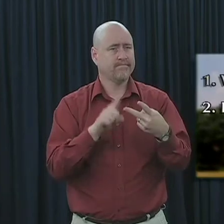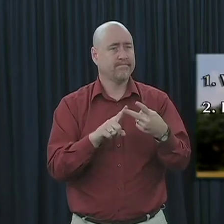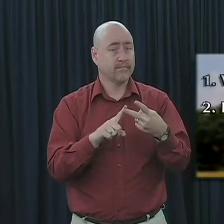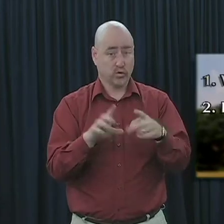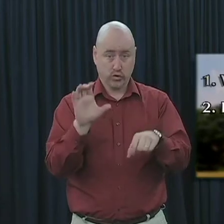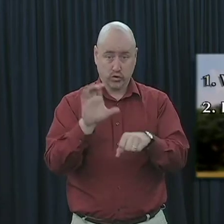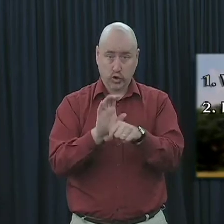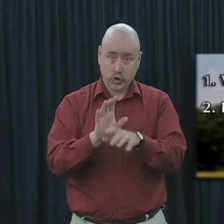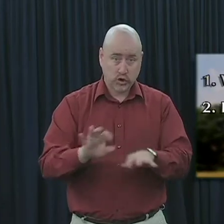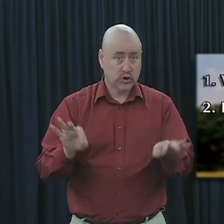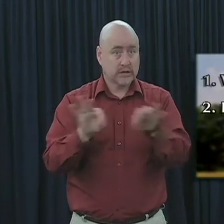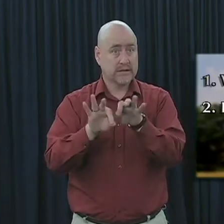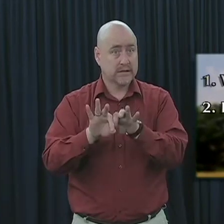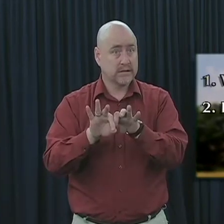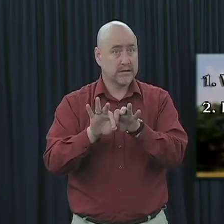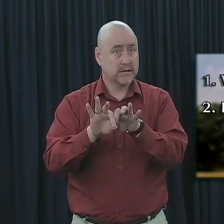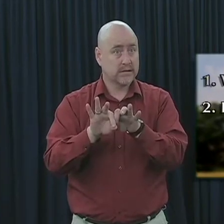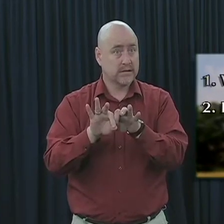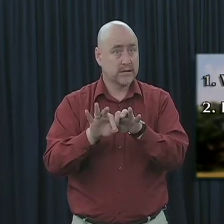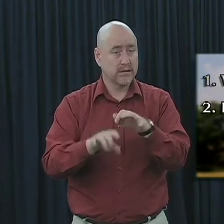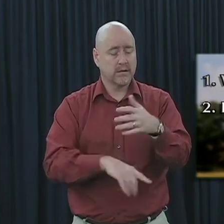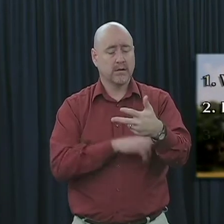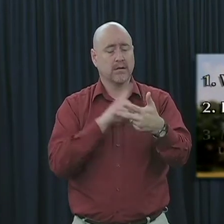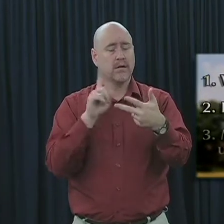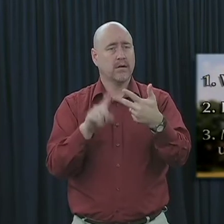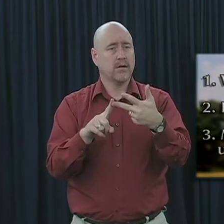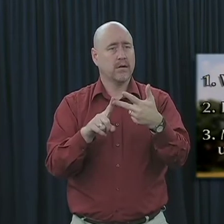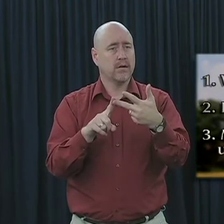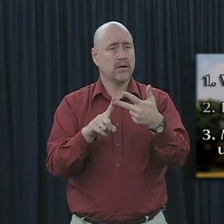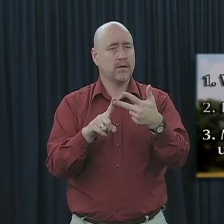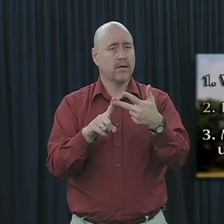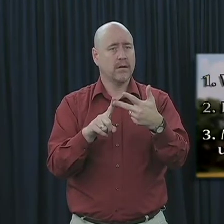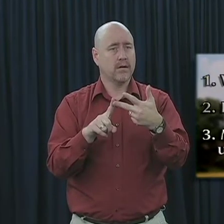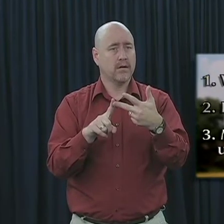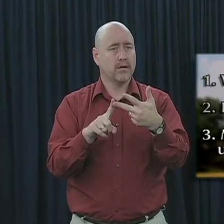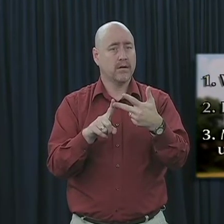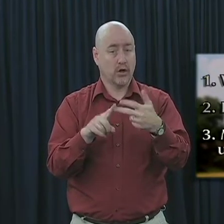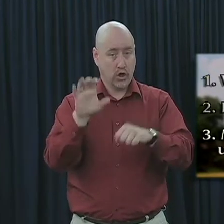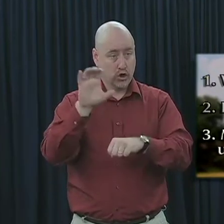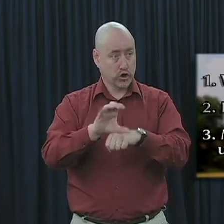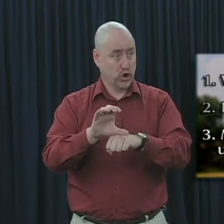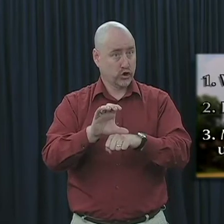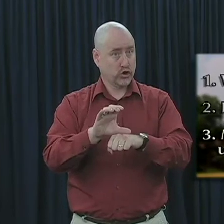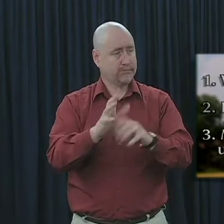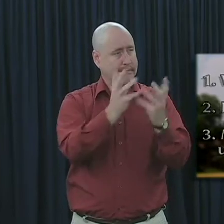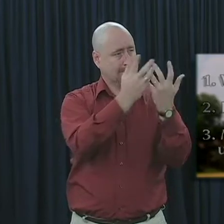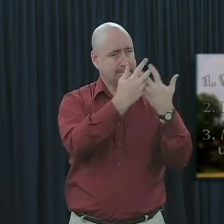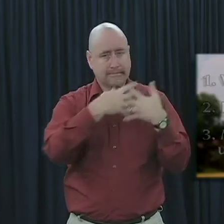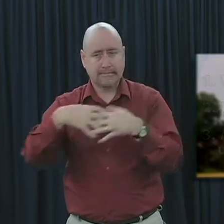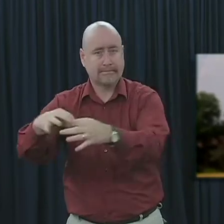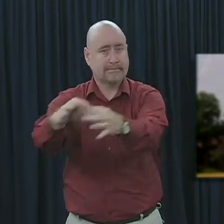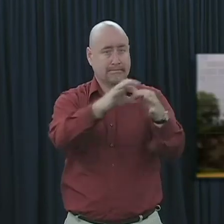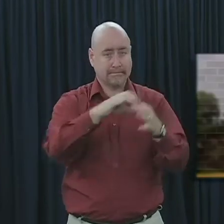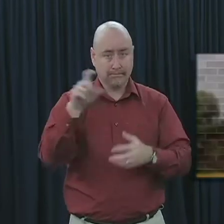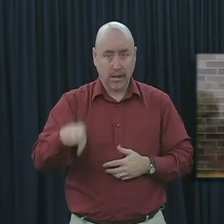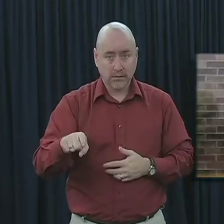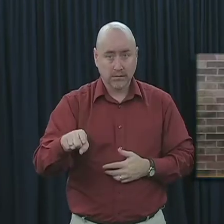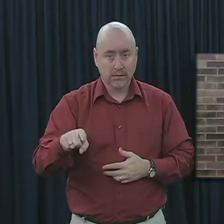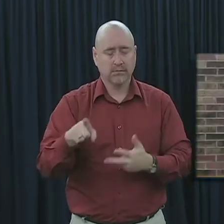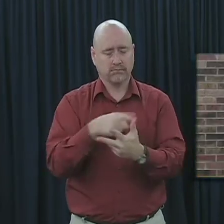is the church essential? And then number three, must the church be unified? As we begin,